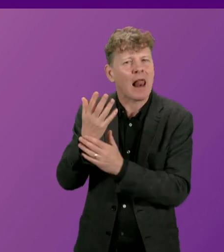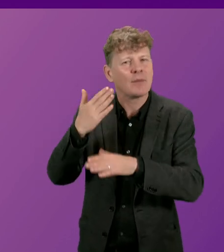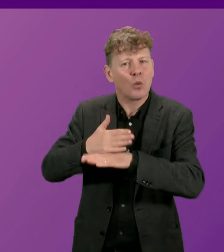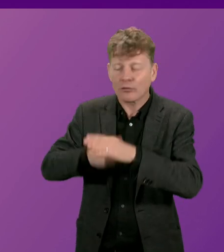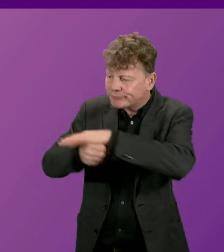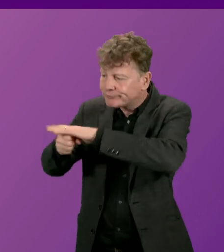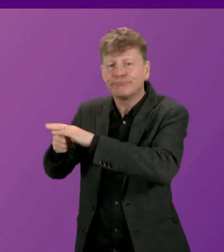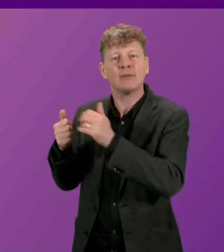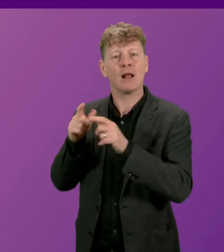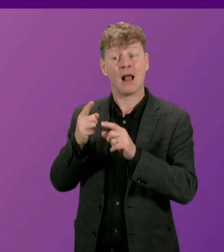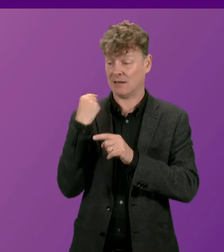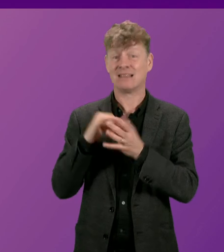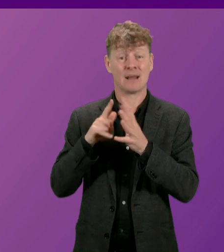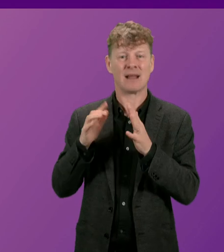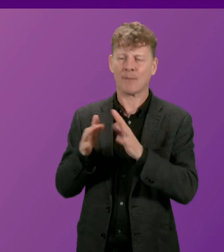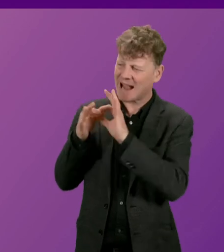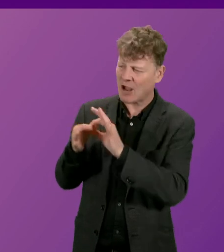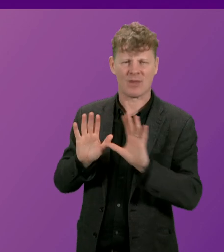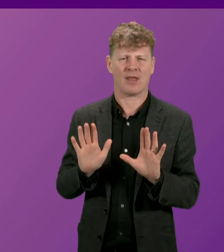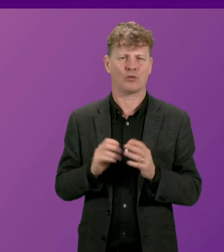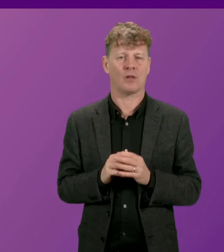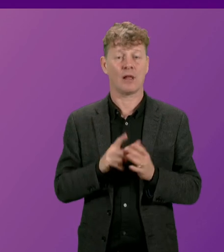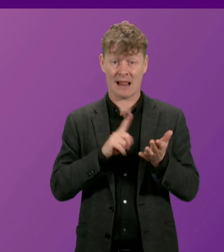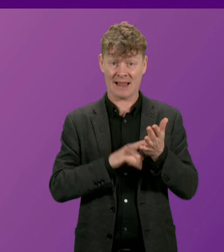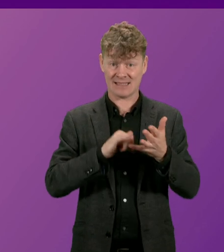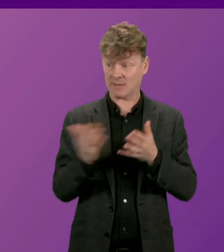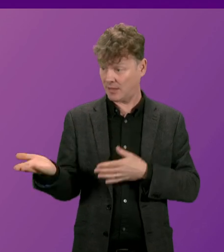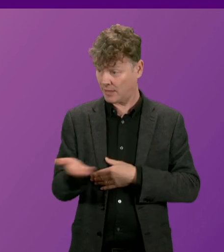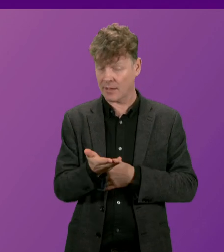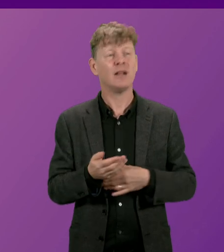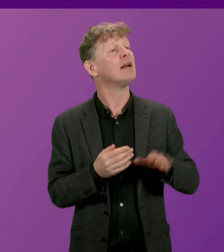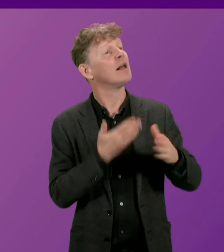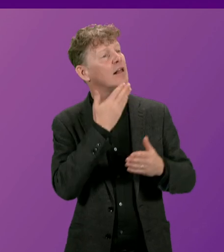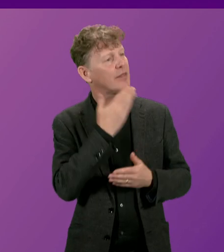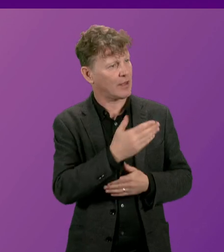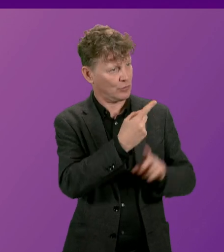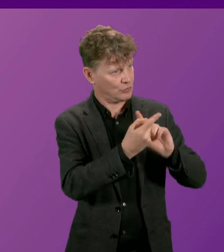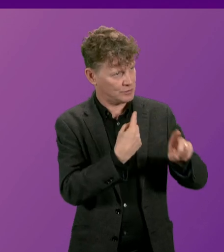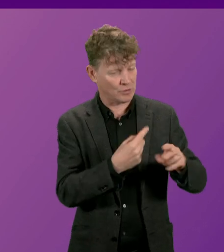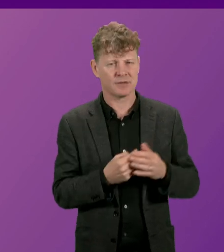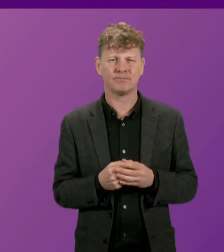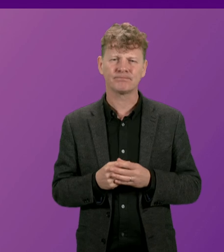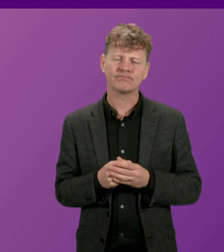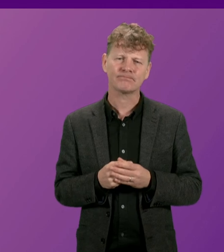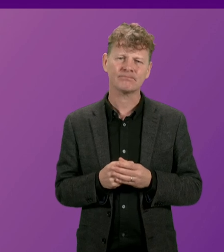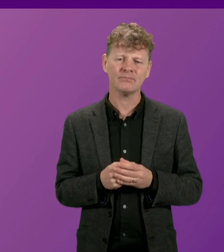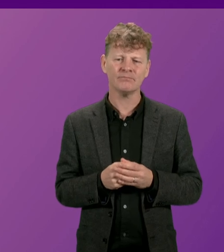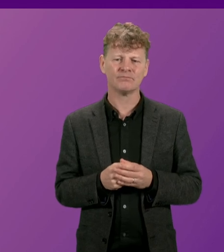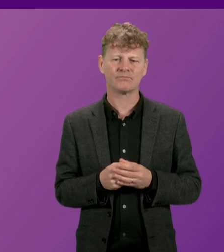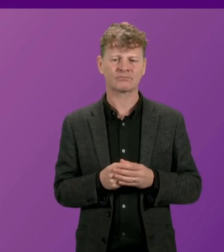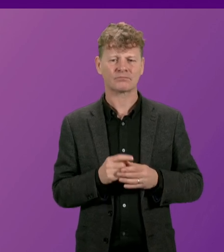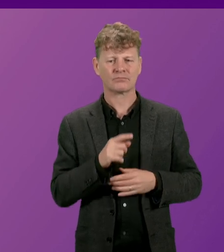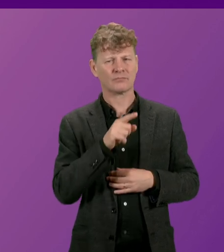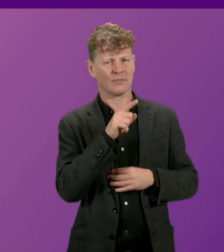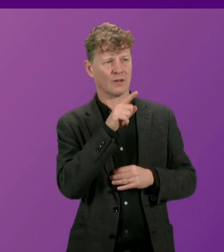Police Scotland in September. Liz Smith. Can I thank the First Minister for that response? In his letter back to